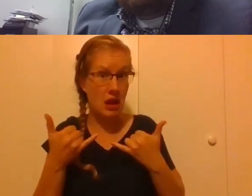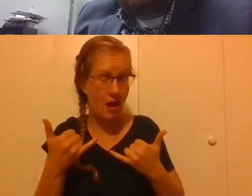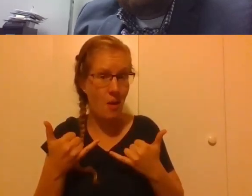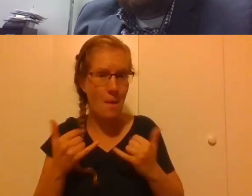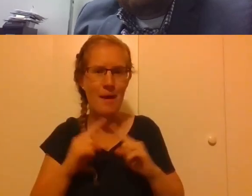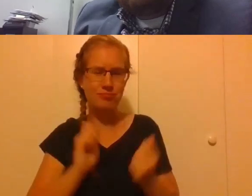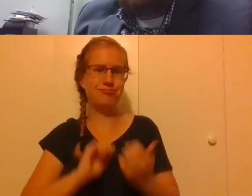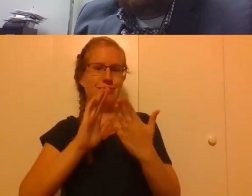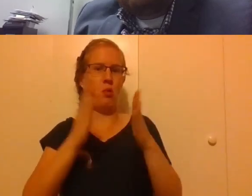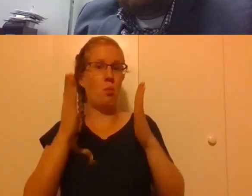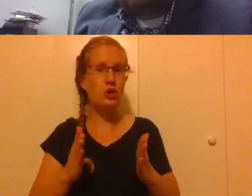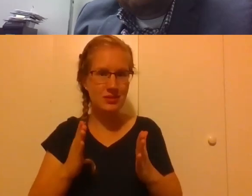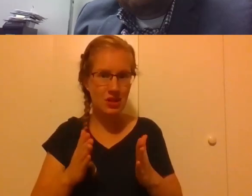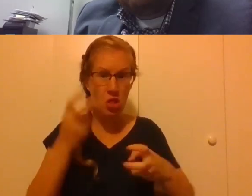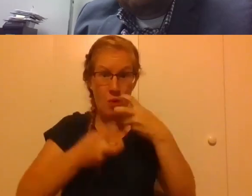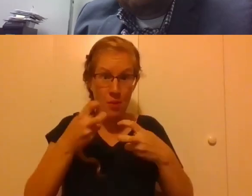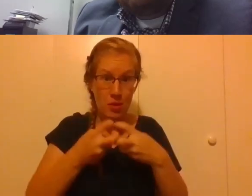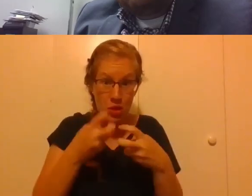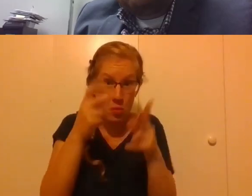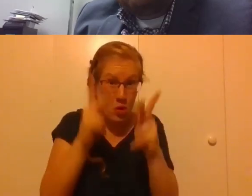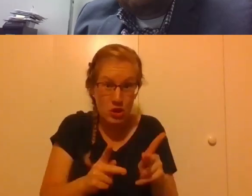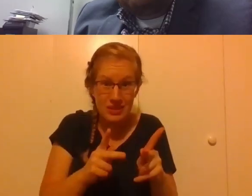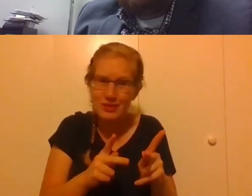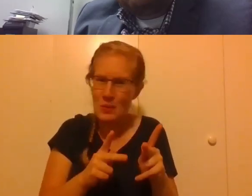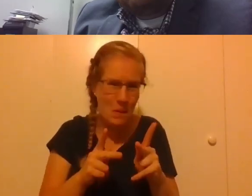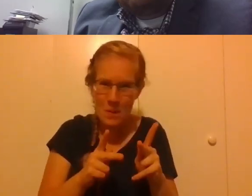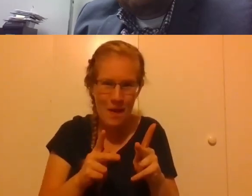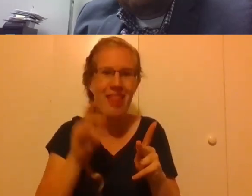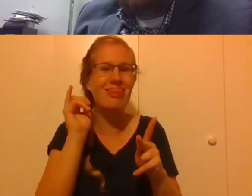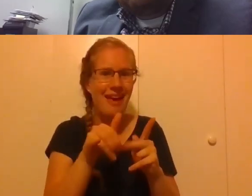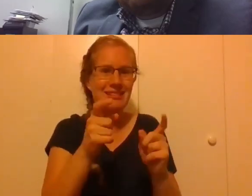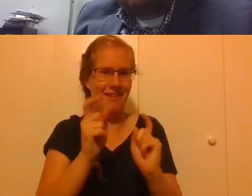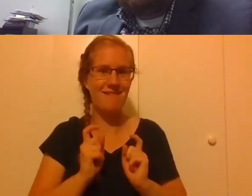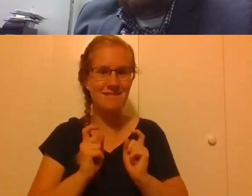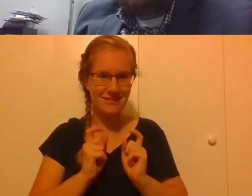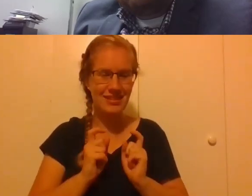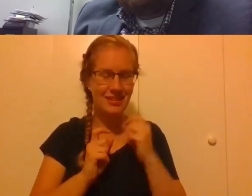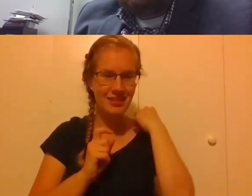Um, but the problem is not the person, right? That's the gift. Um,